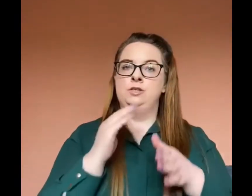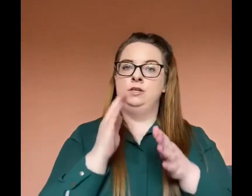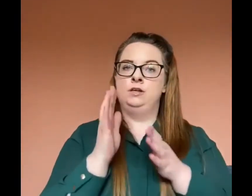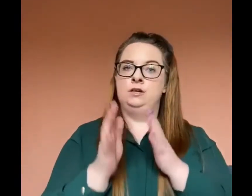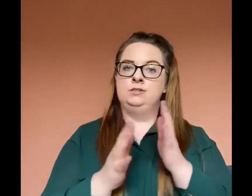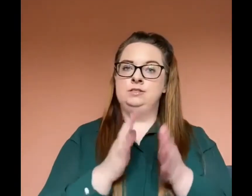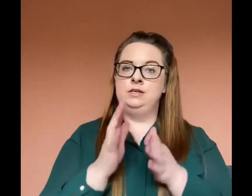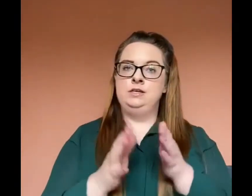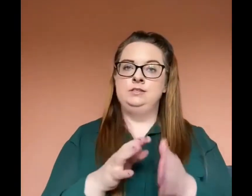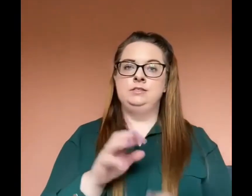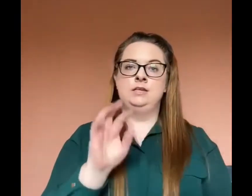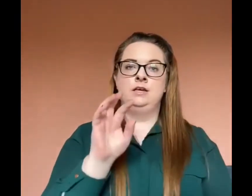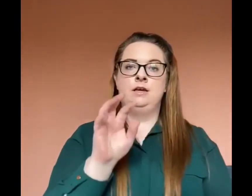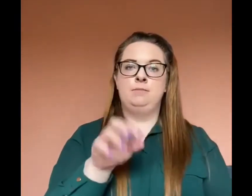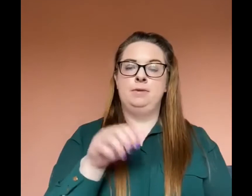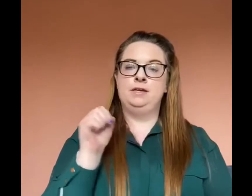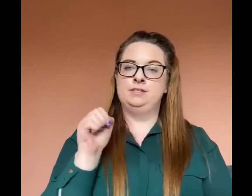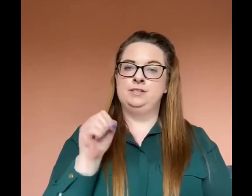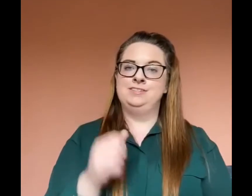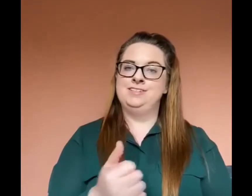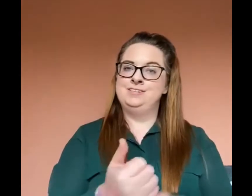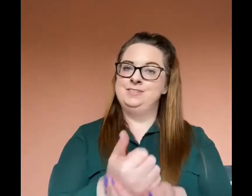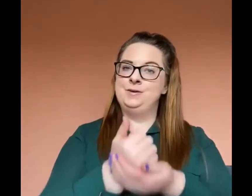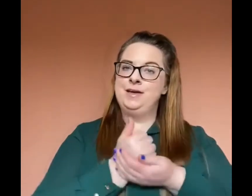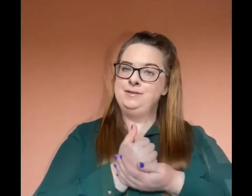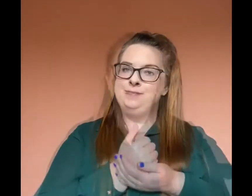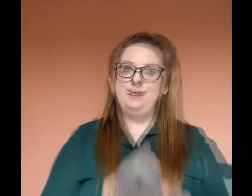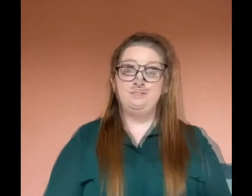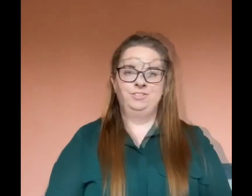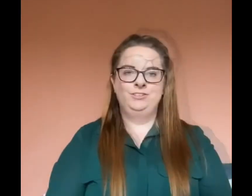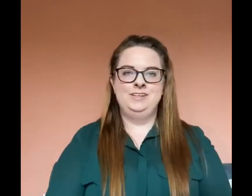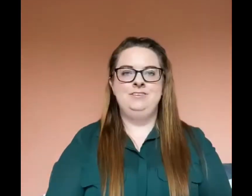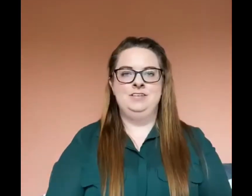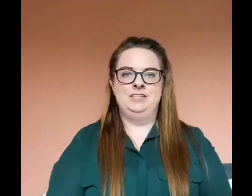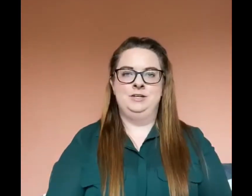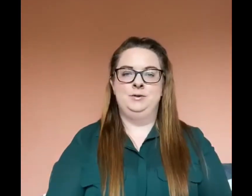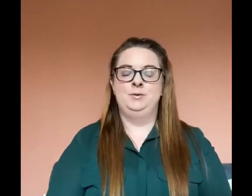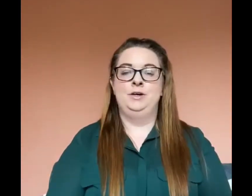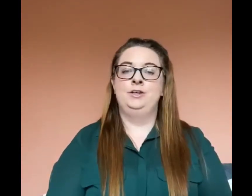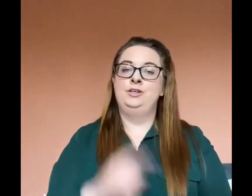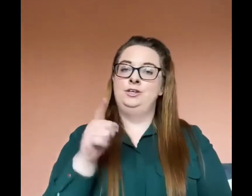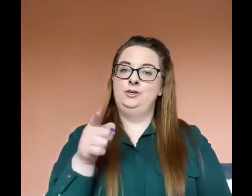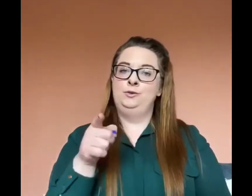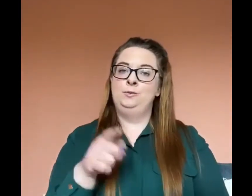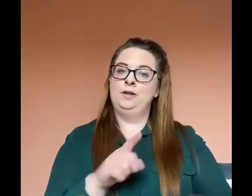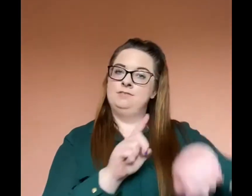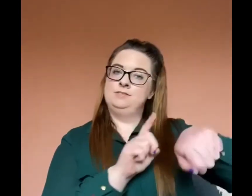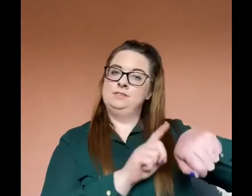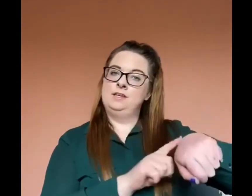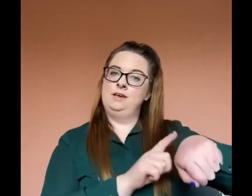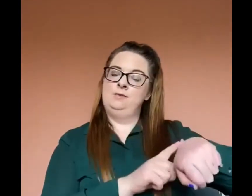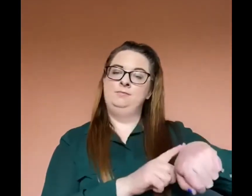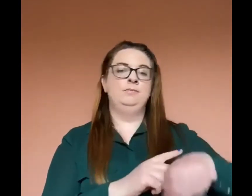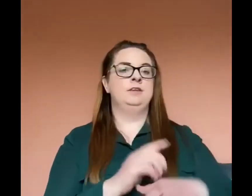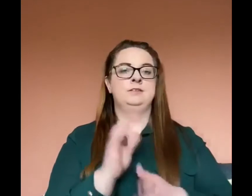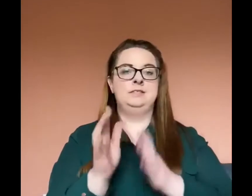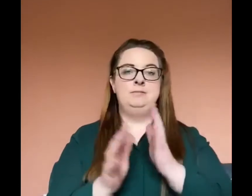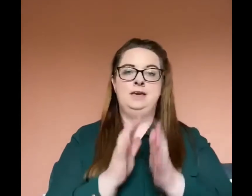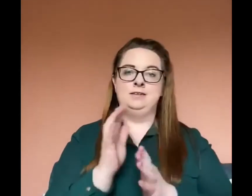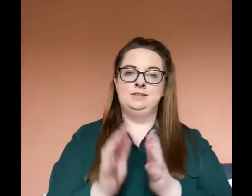signs and pictures to help me. During the video you will have time to make the